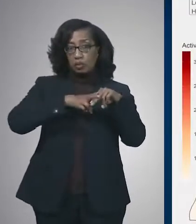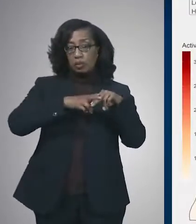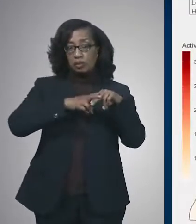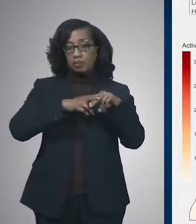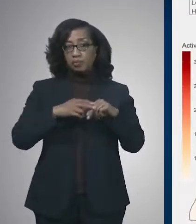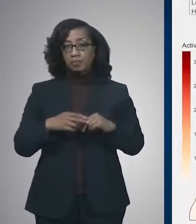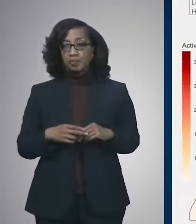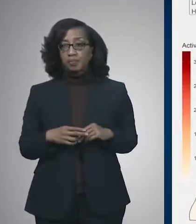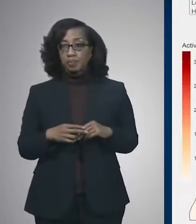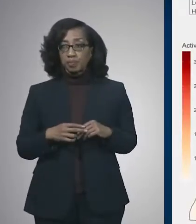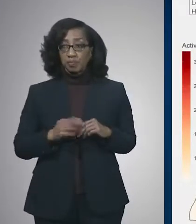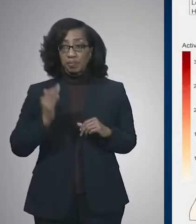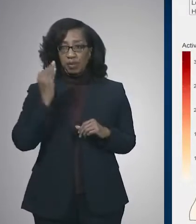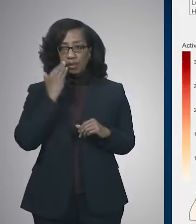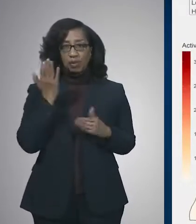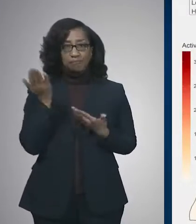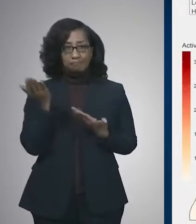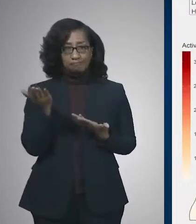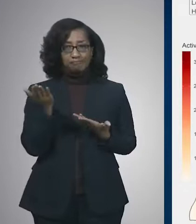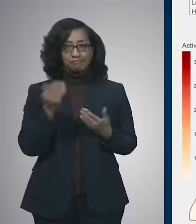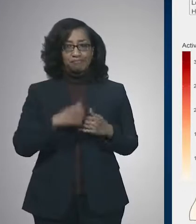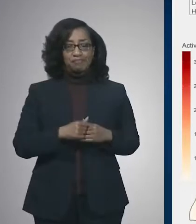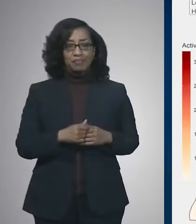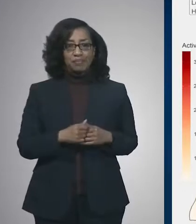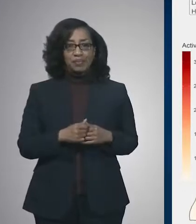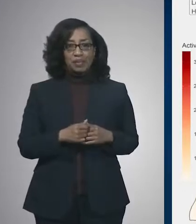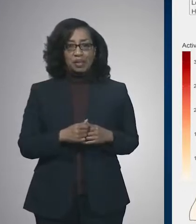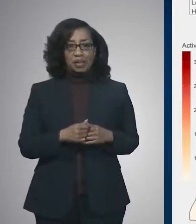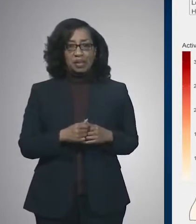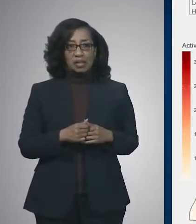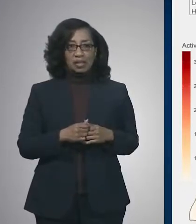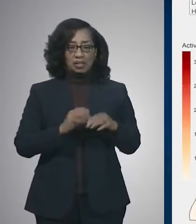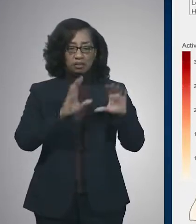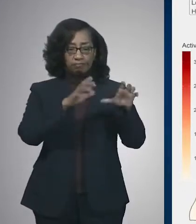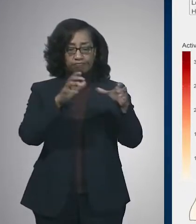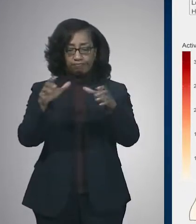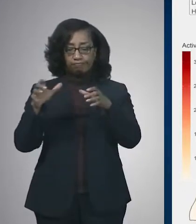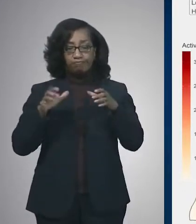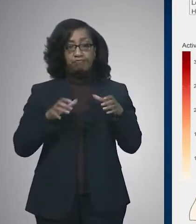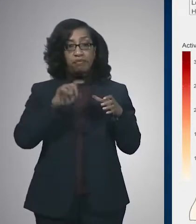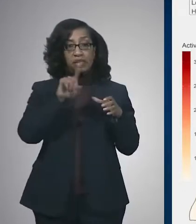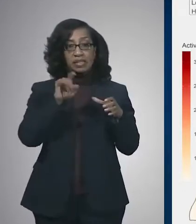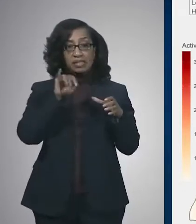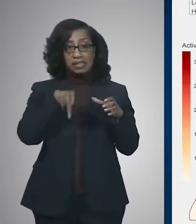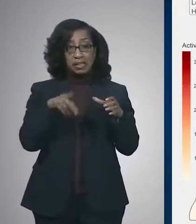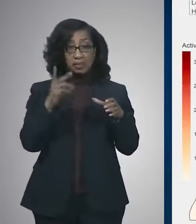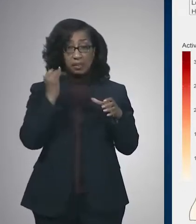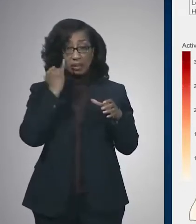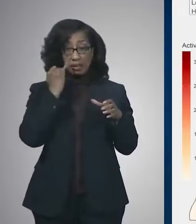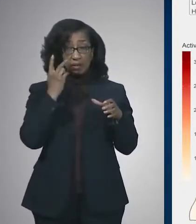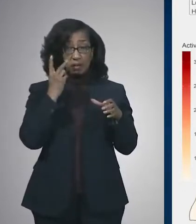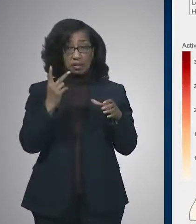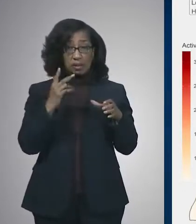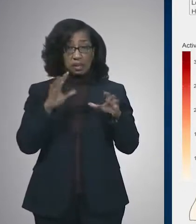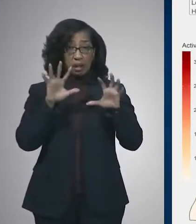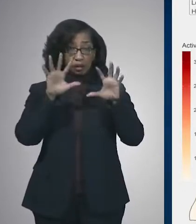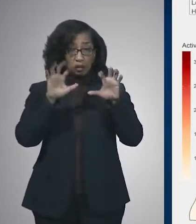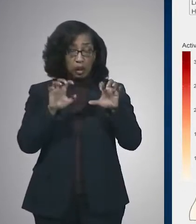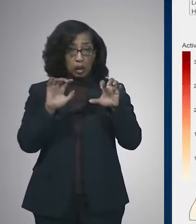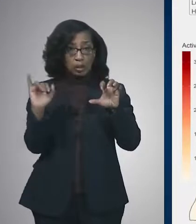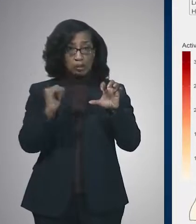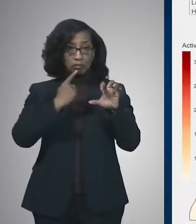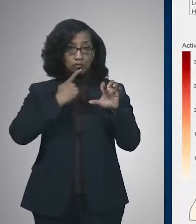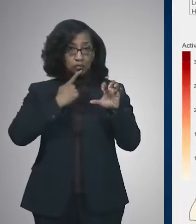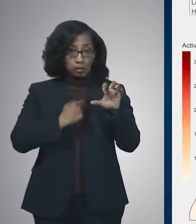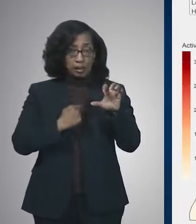You're familiar with this slide. This is the active cases by zip code in areas that are darker in color, indicate that